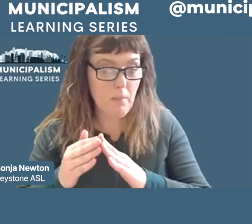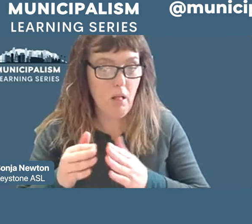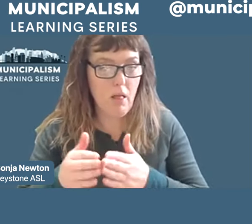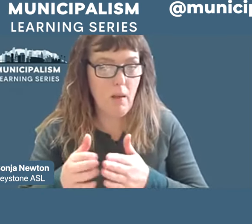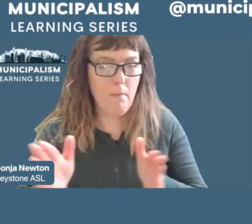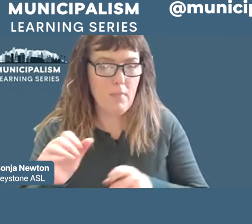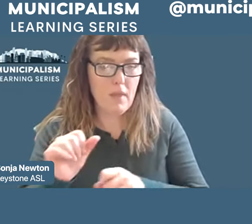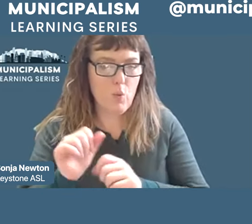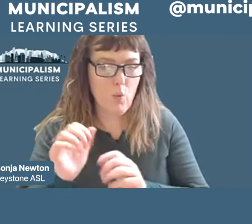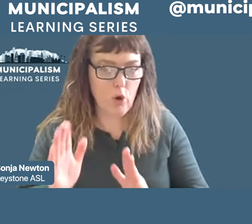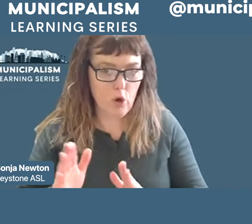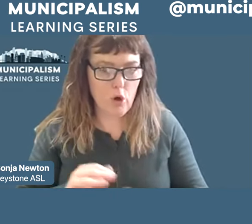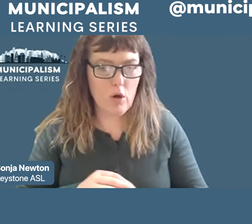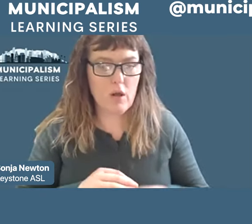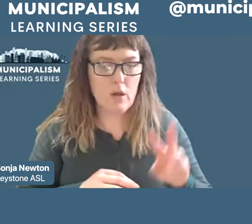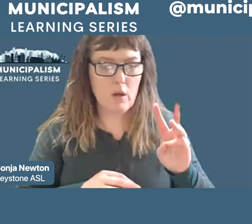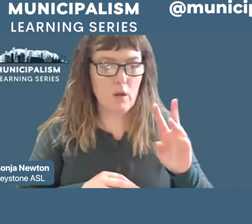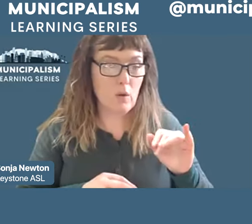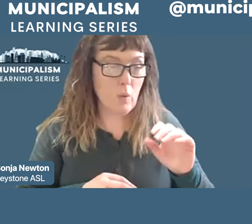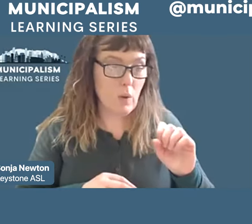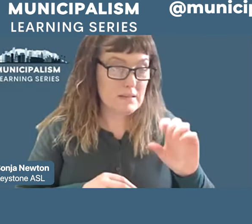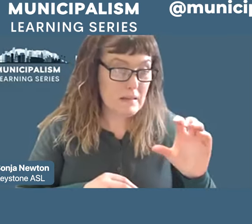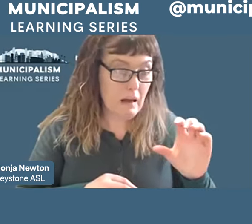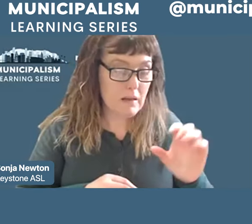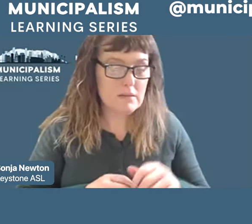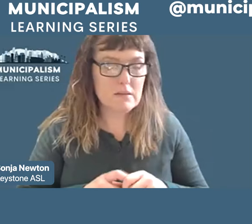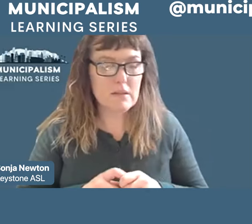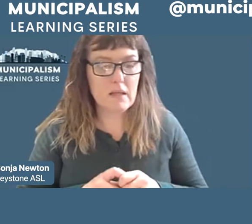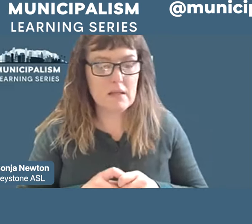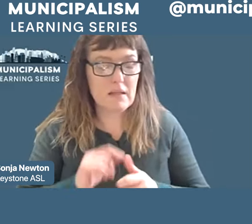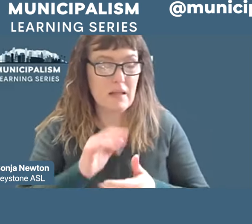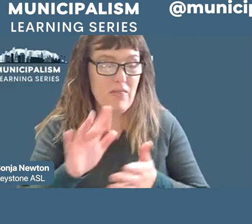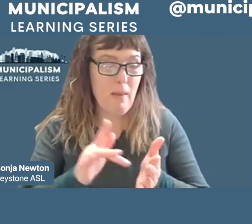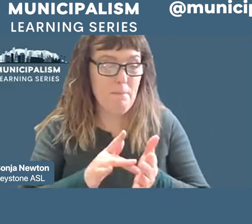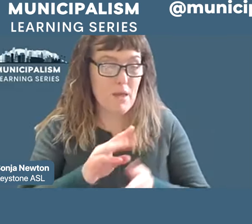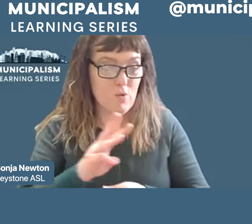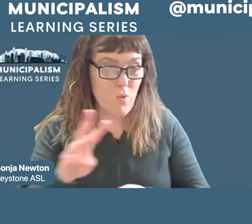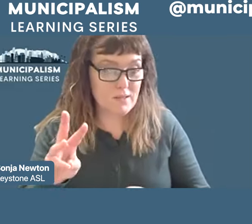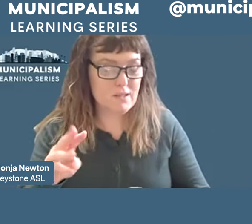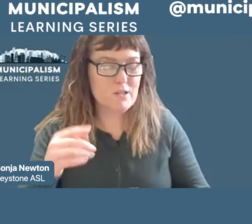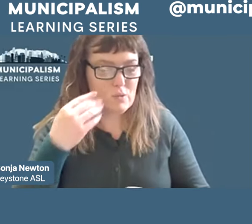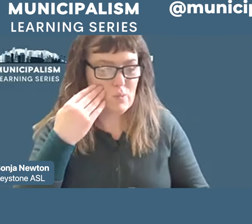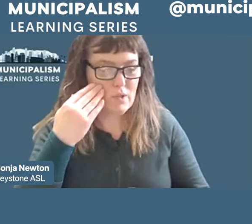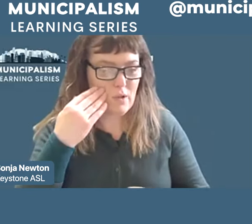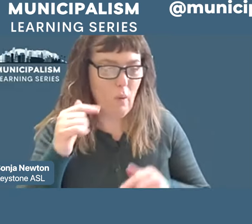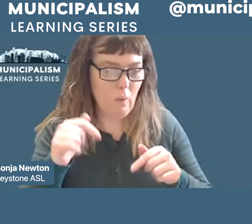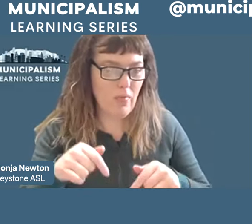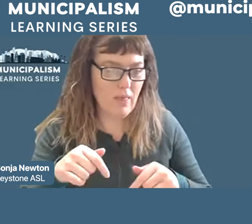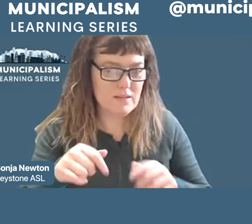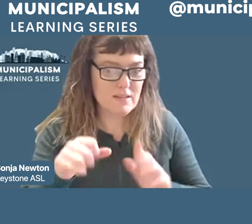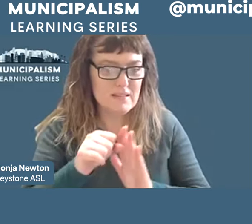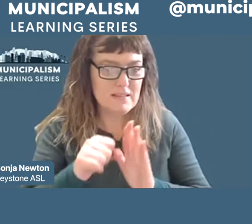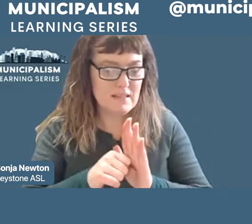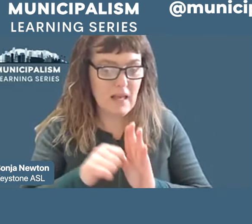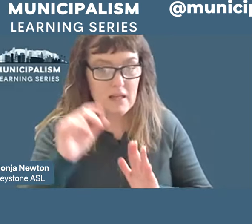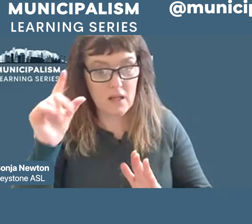Midwest, in Wisconsin, and my own state of Iowa, we know this all too well, as state government has attacked